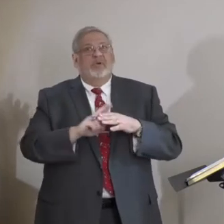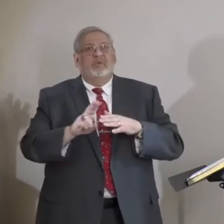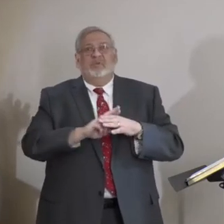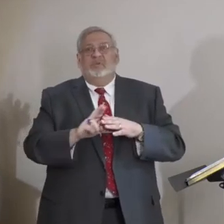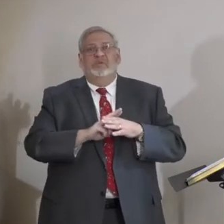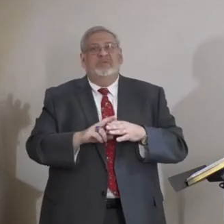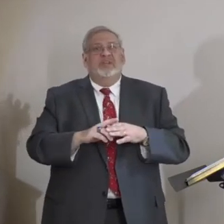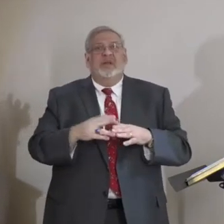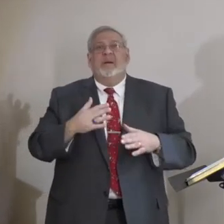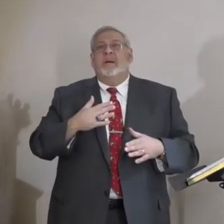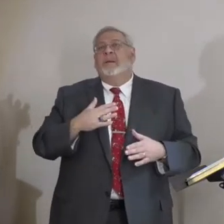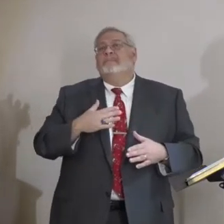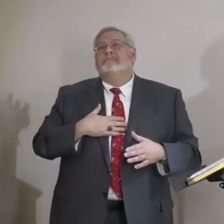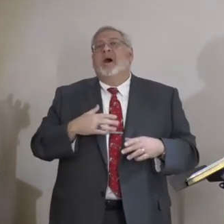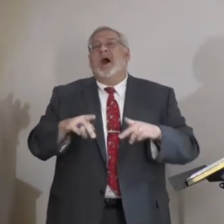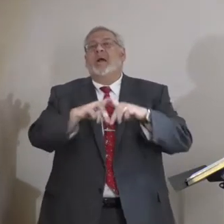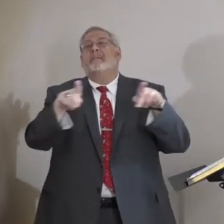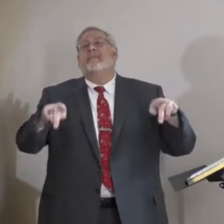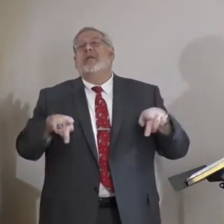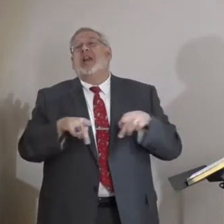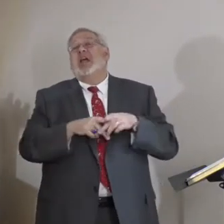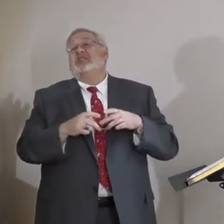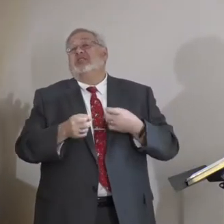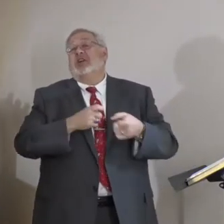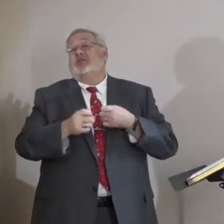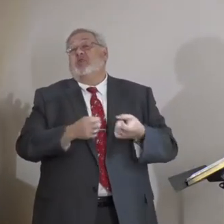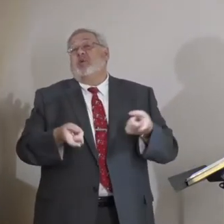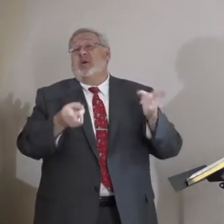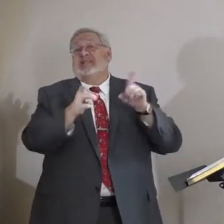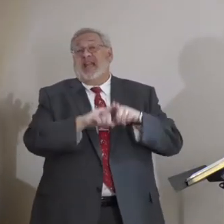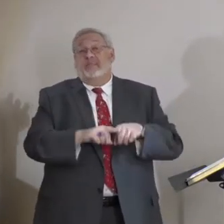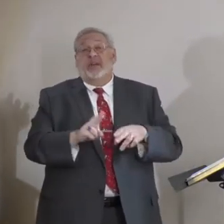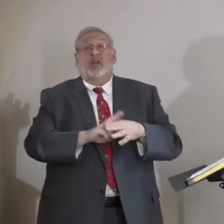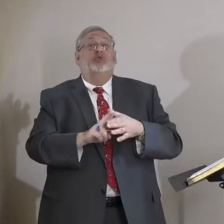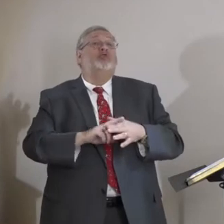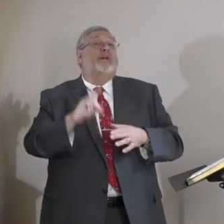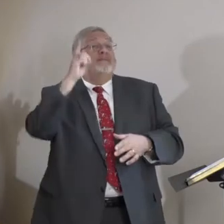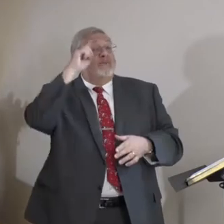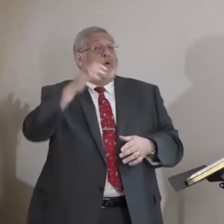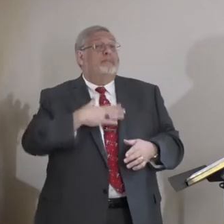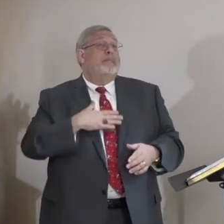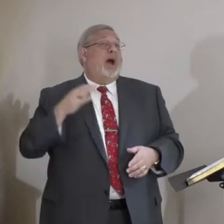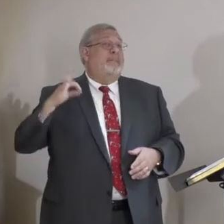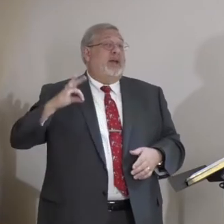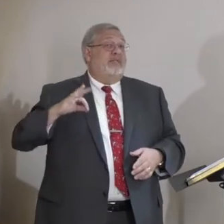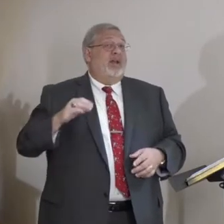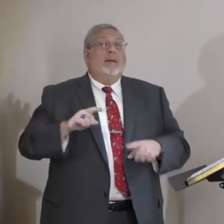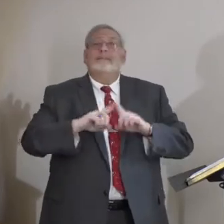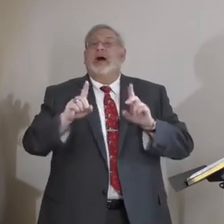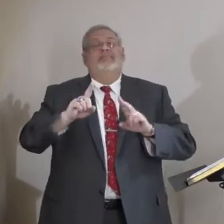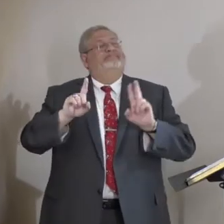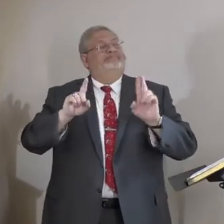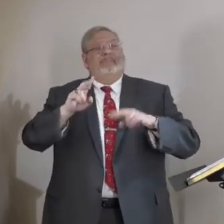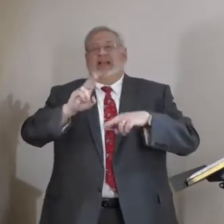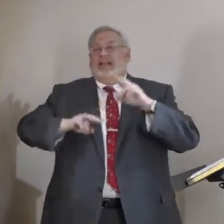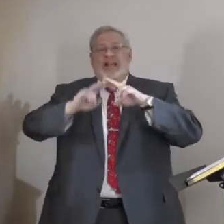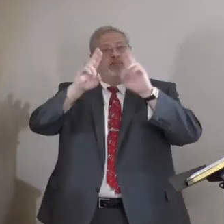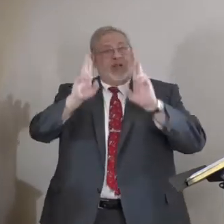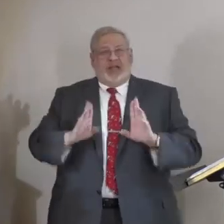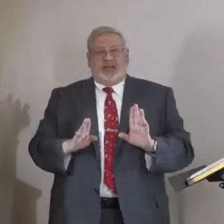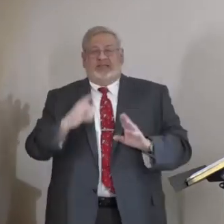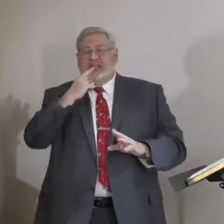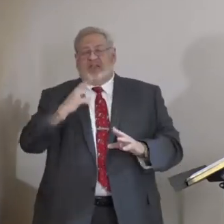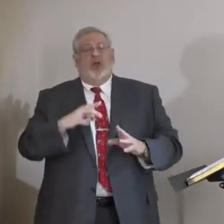position to control what was happening and use it for their own good. But yet, Nehemiah says, look at my example.